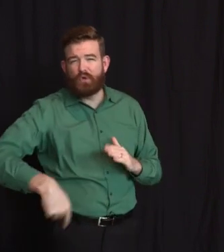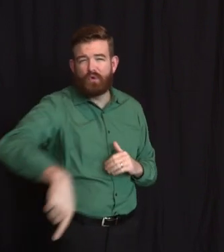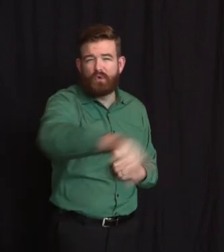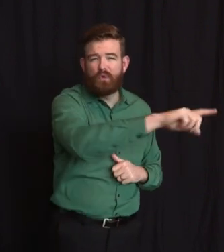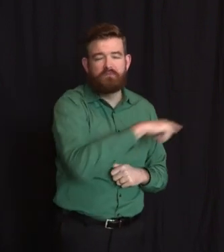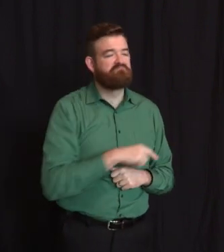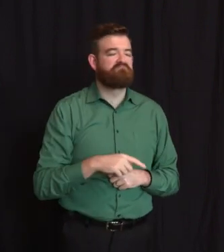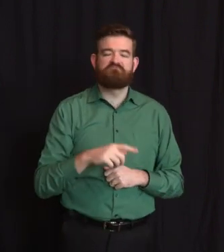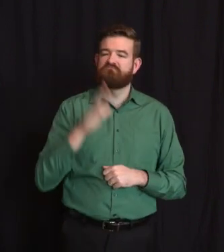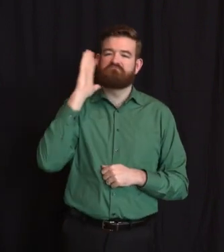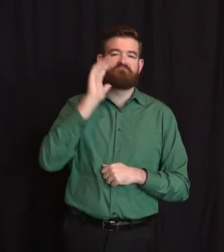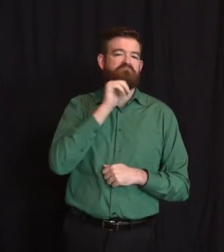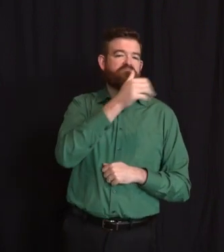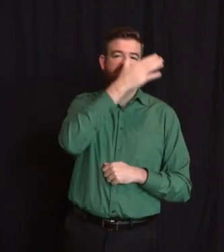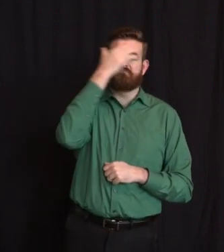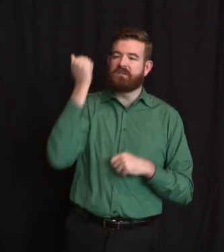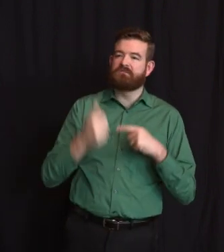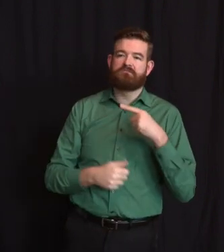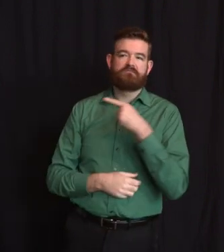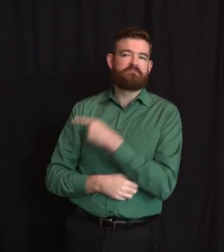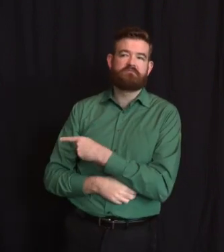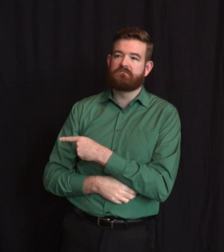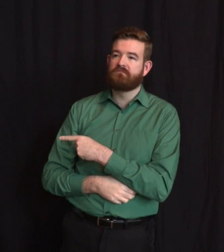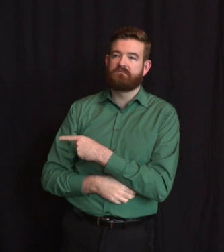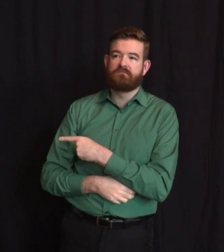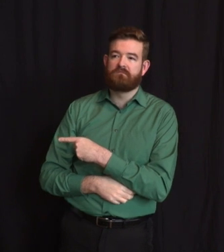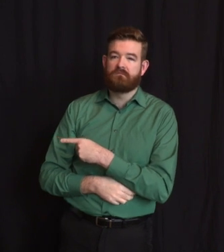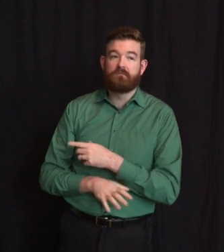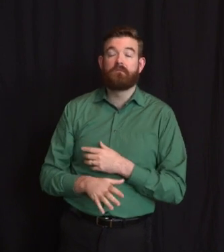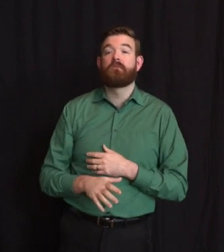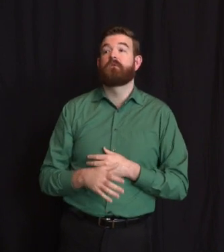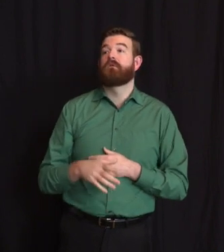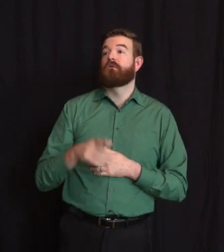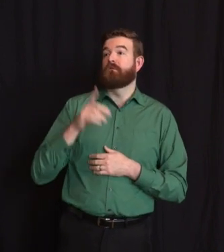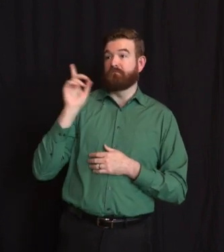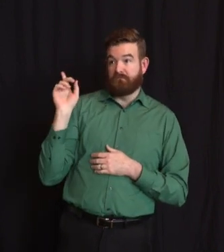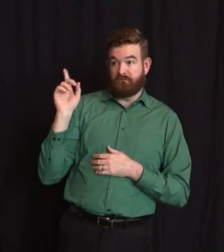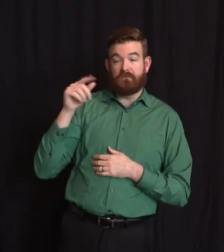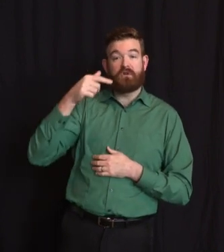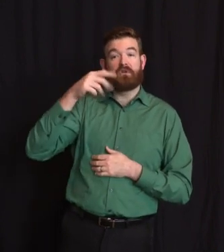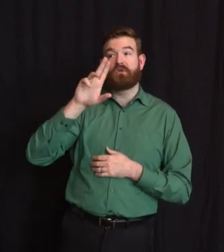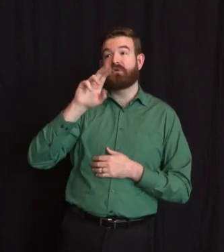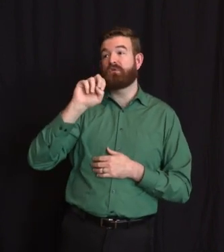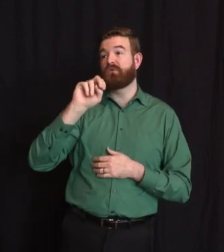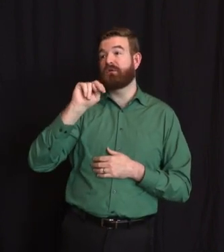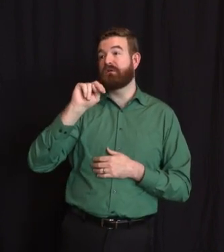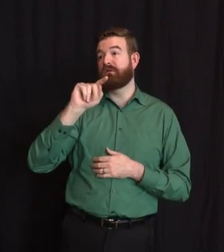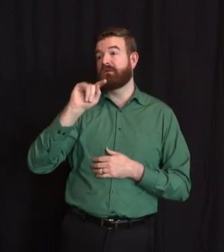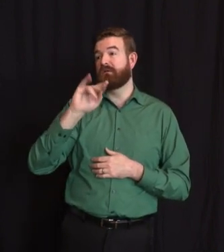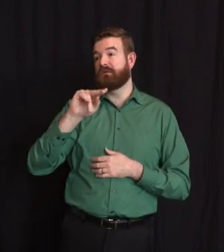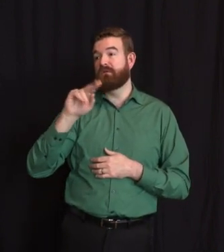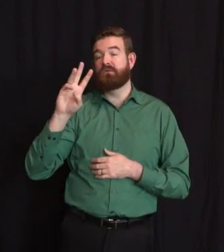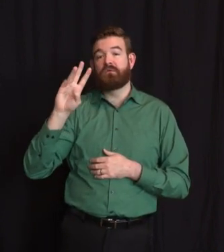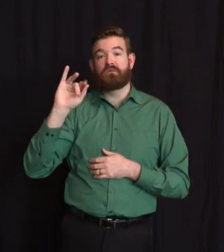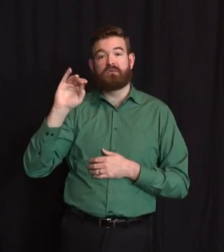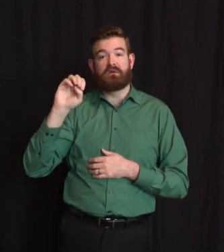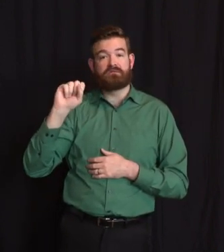And here is Quentin Wiest, lower right. When this photo was taken last Father's Day,